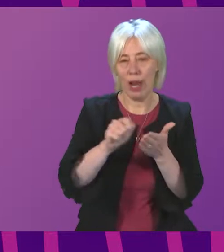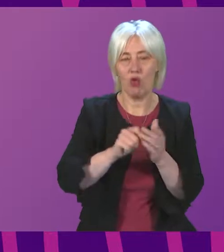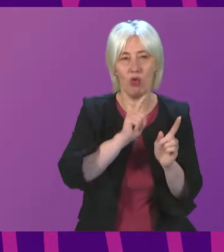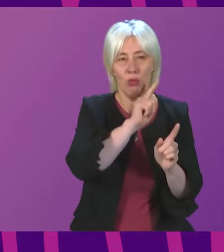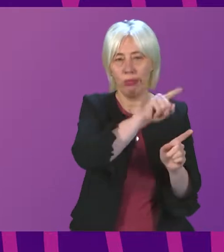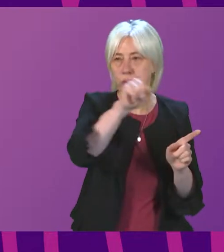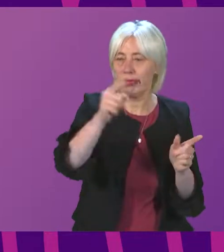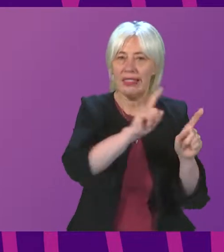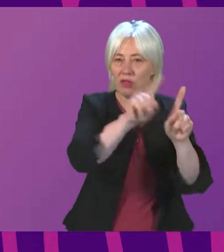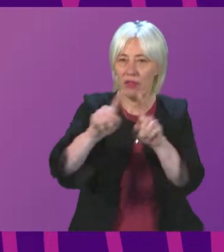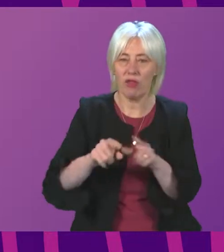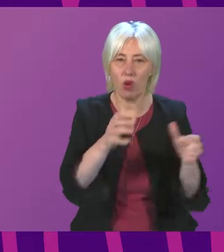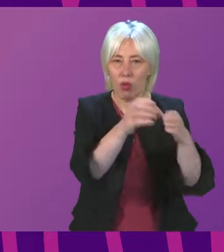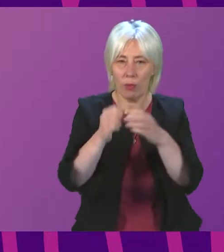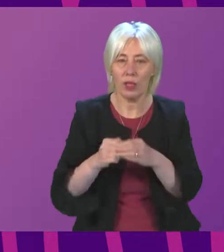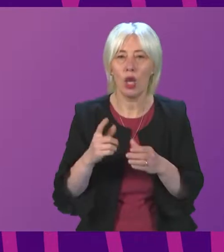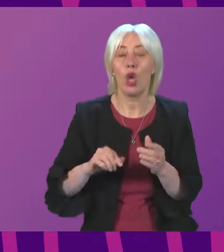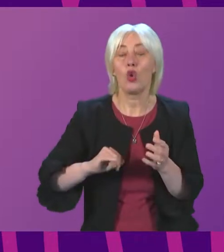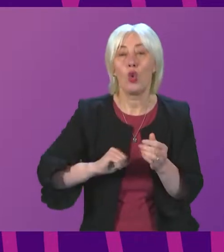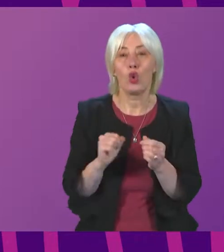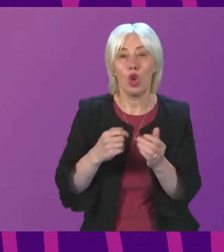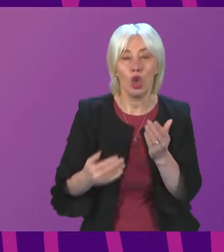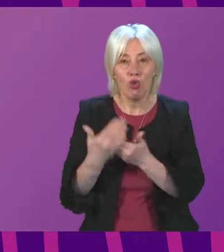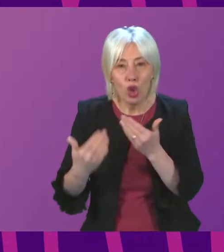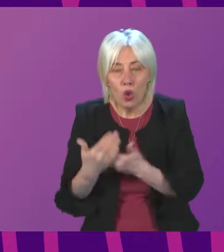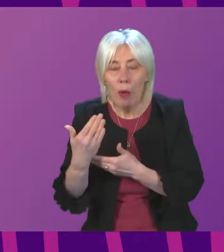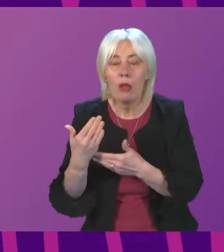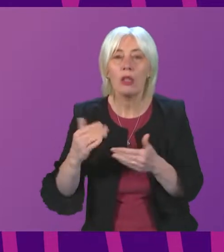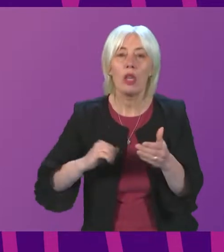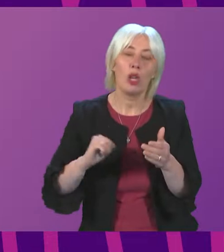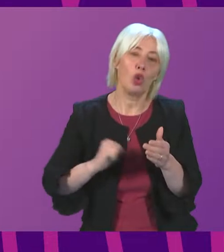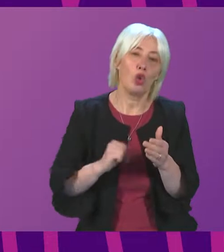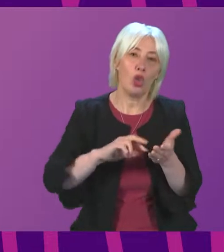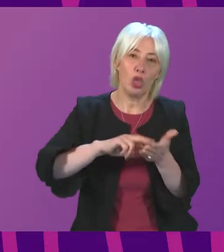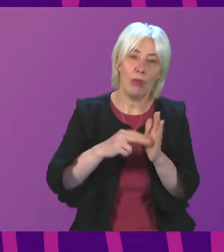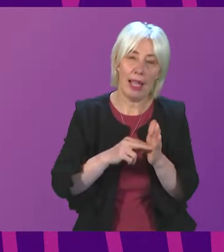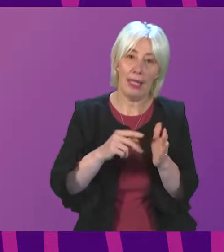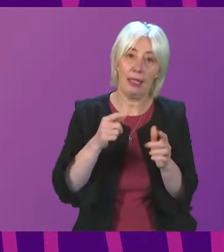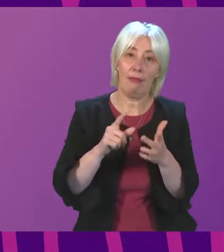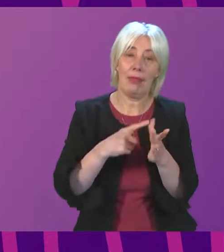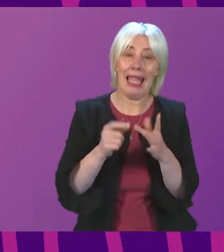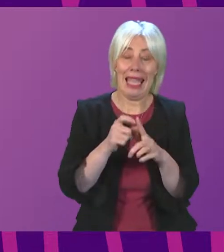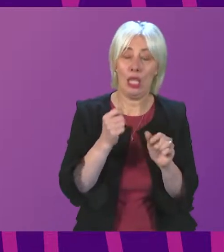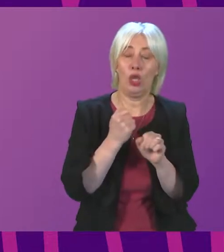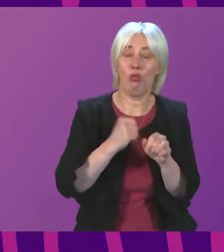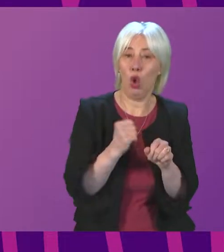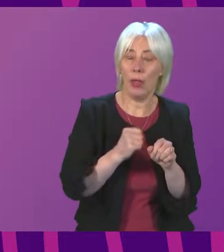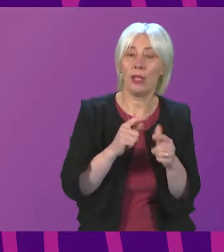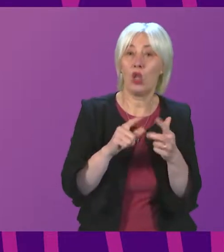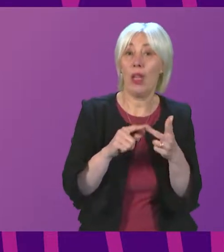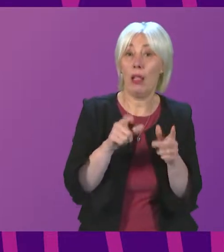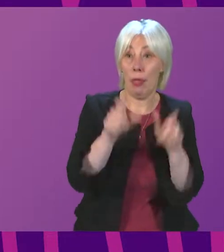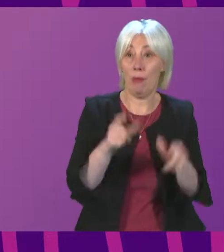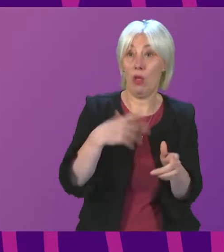responses have now been received from Scottish Renewables, Planning Aid Scotland, the Royal Town Planning Institute and the petitioners, and we've